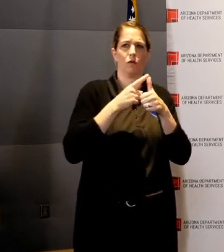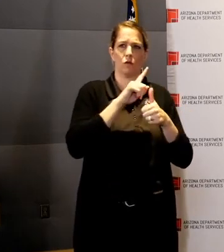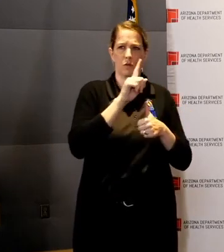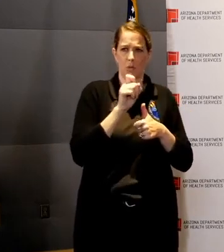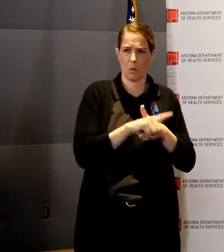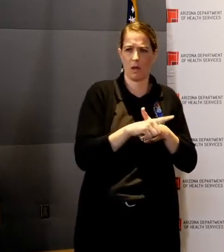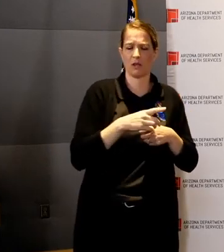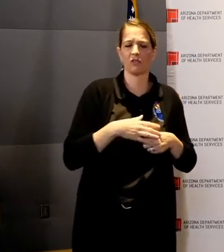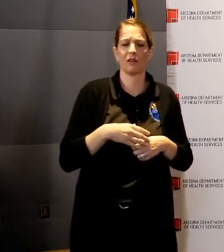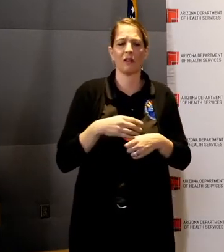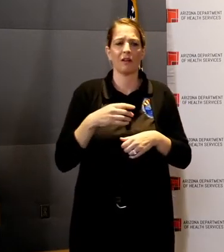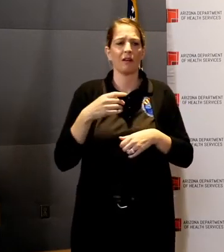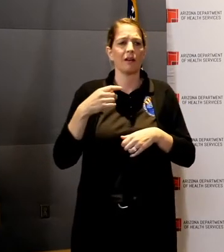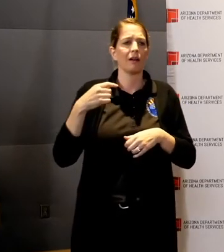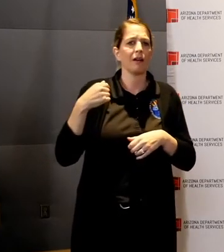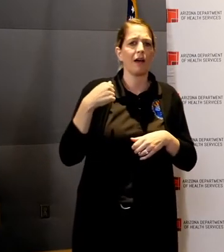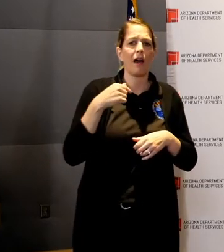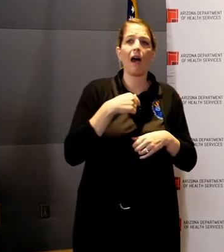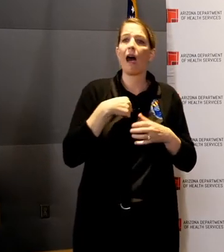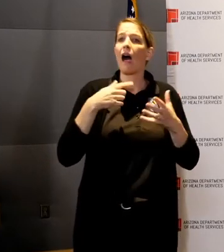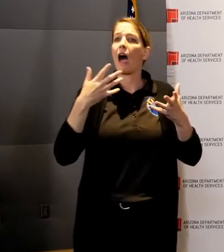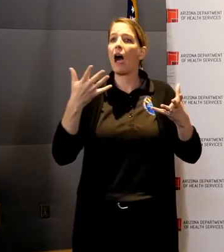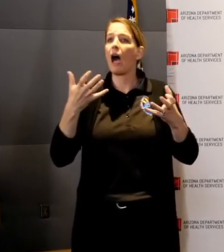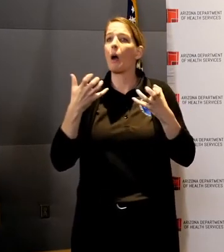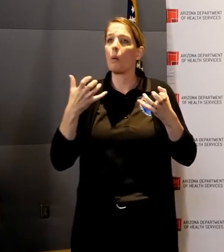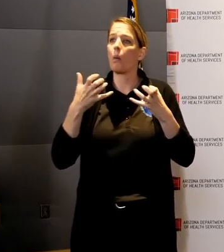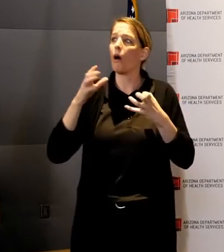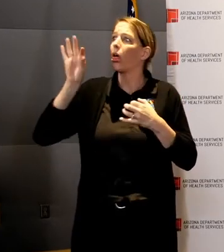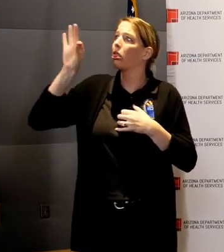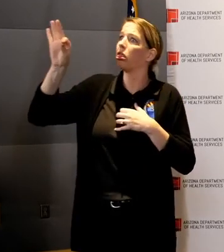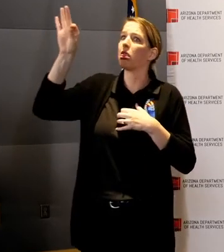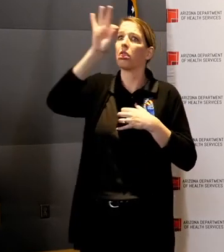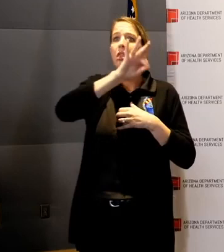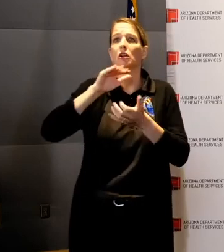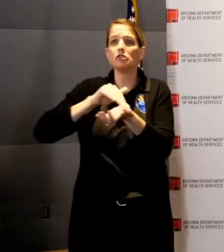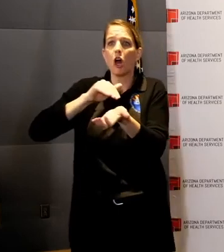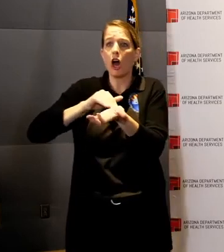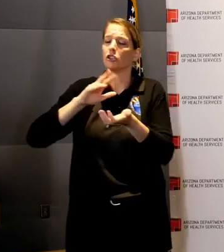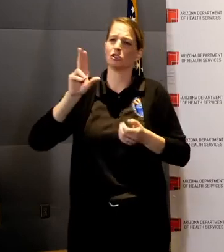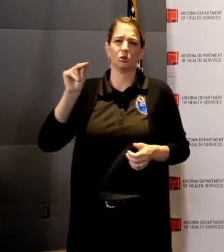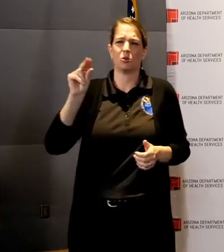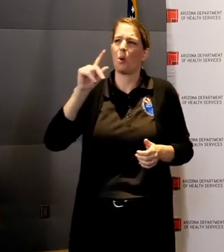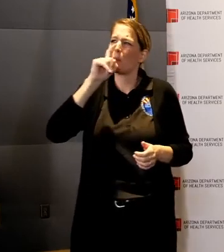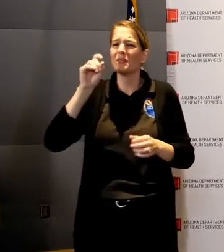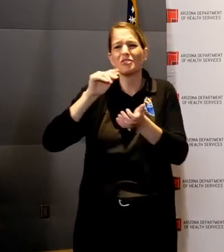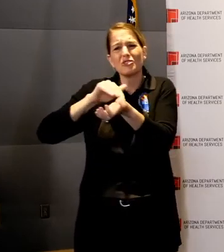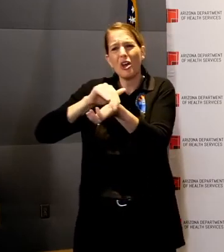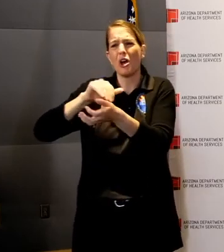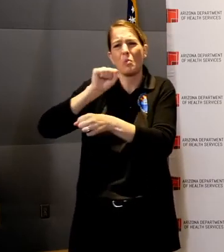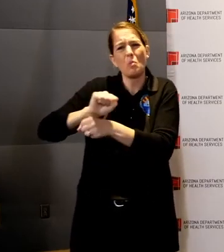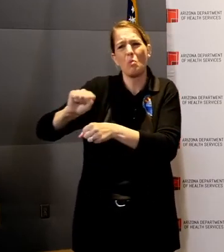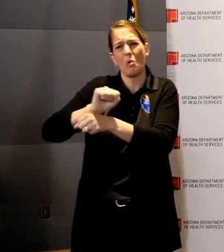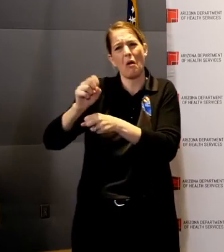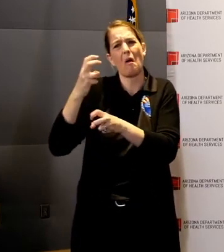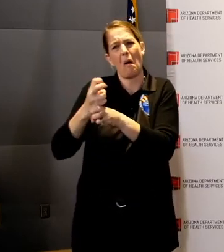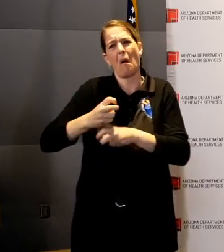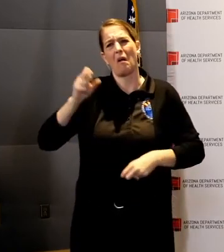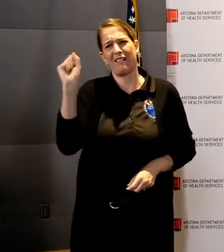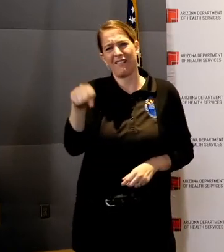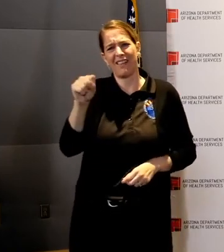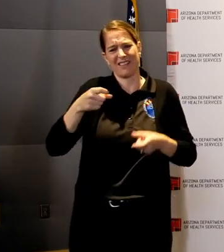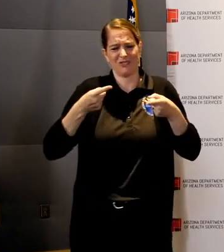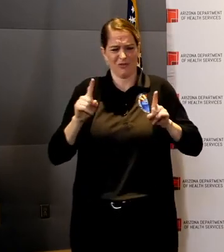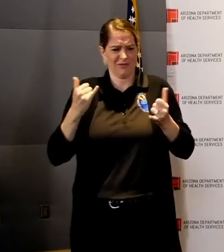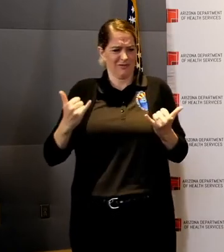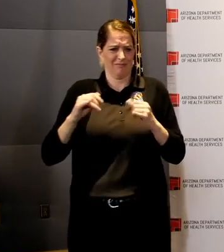any physician in our community because they are all doing what they can during this outbreak. However, a test result, whether it